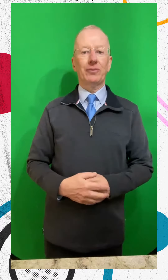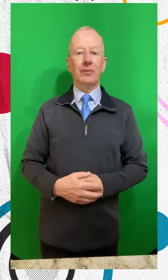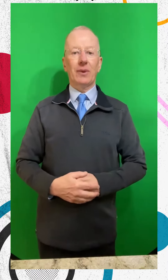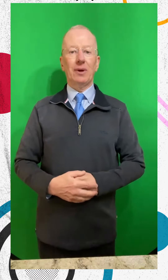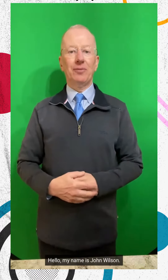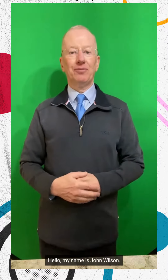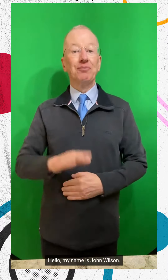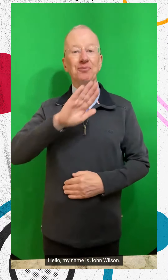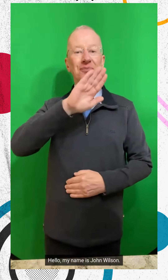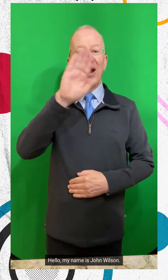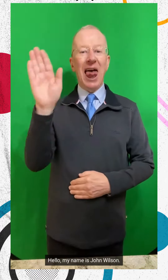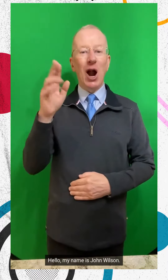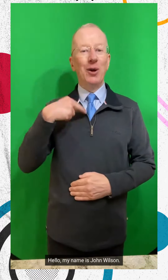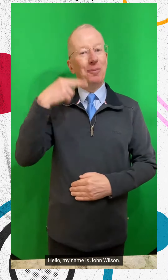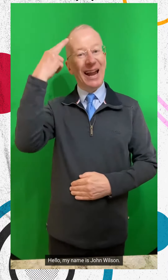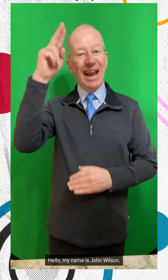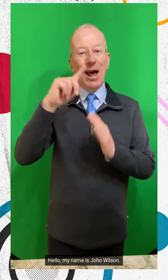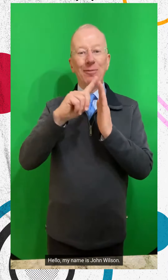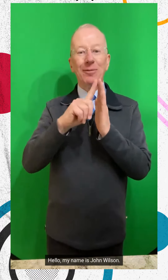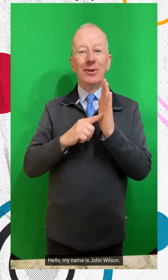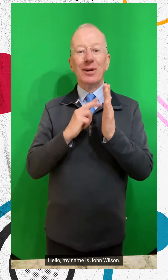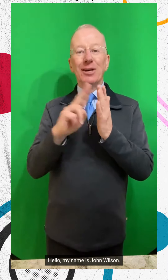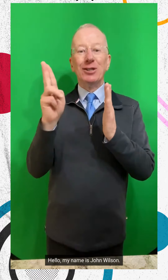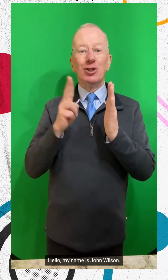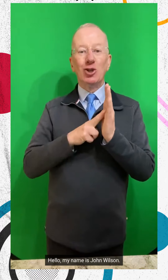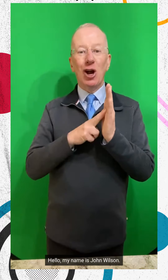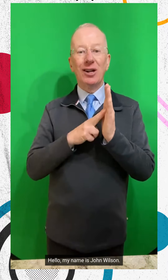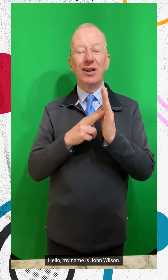It's a new life,